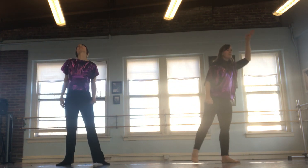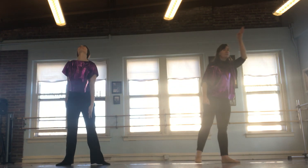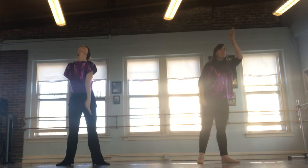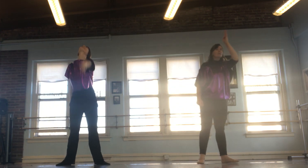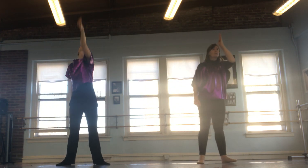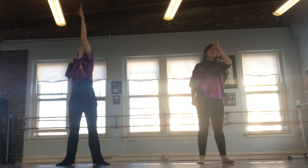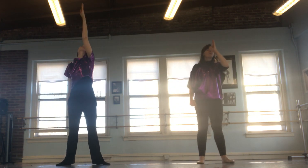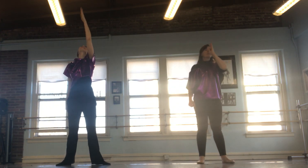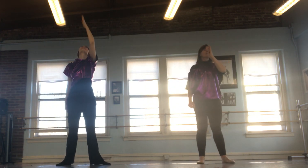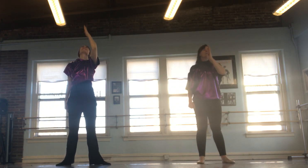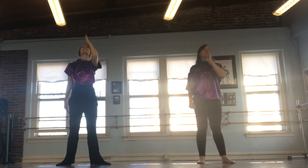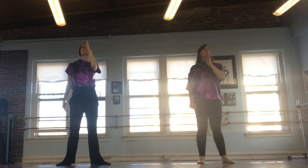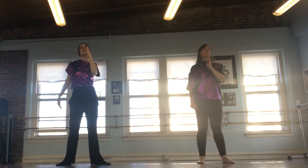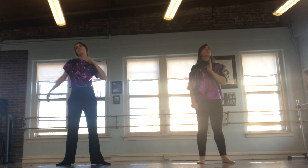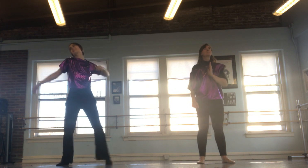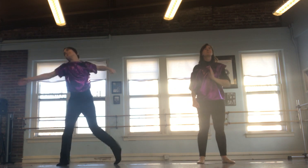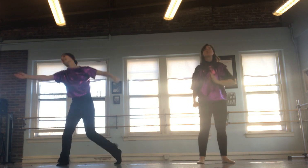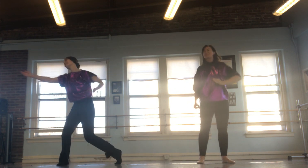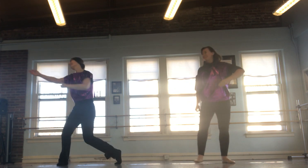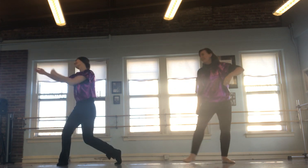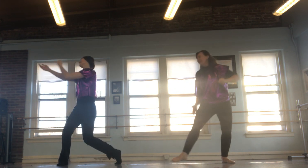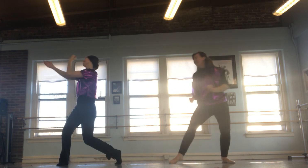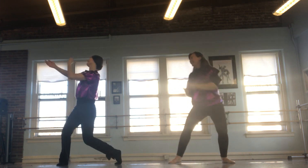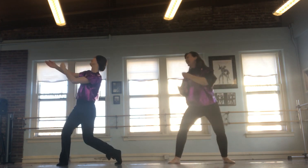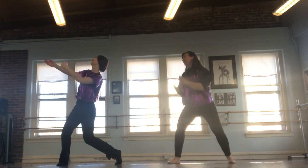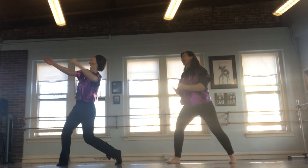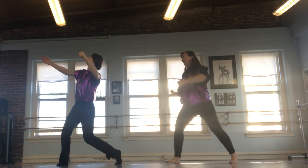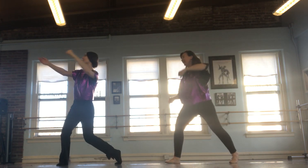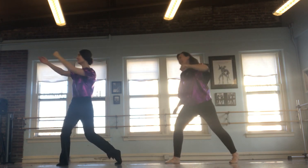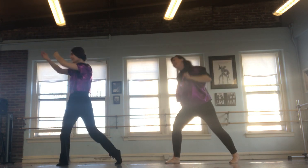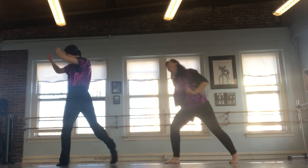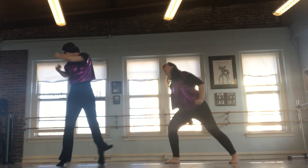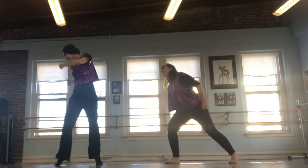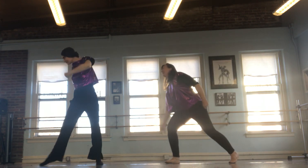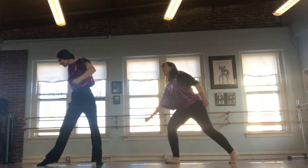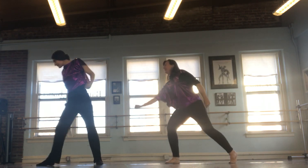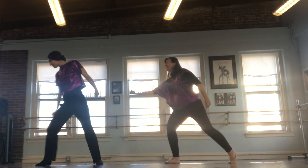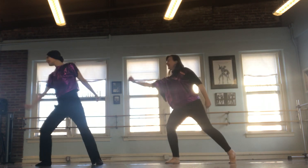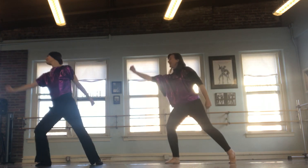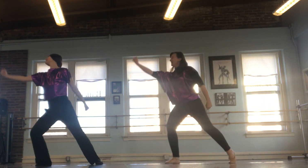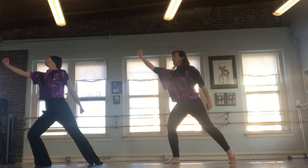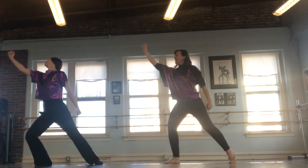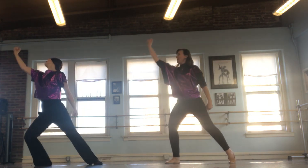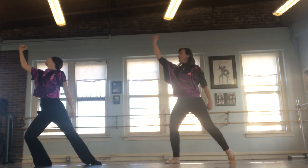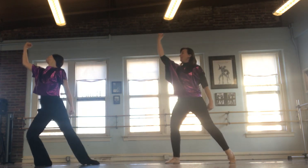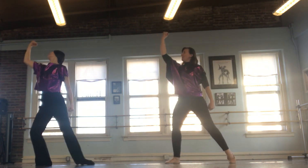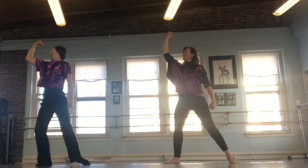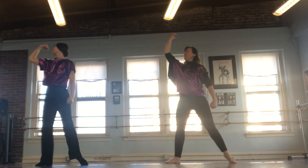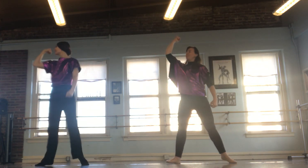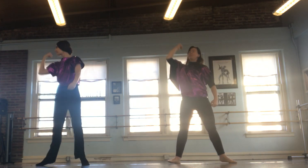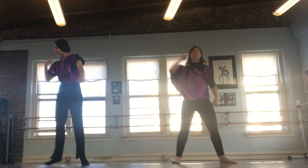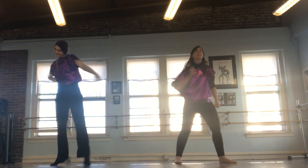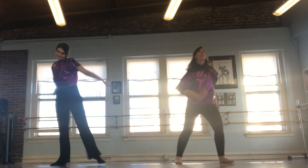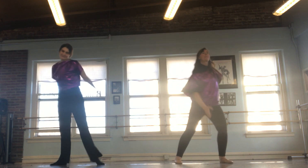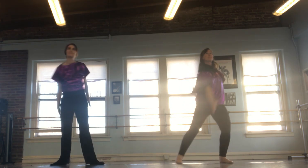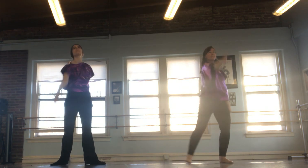you mine? Stay with me away Are you